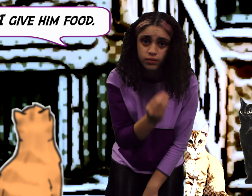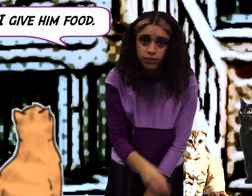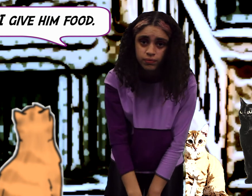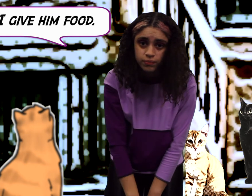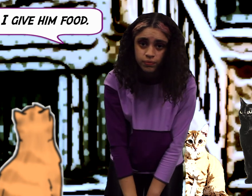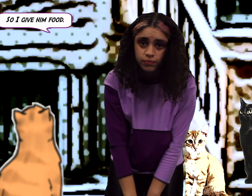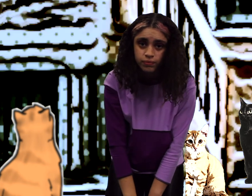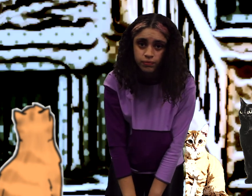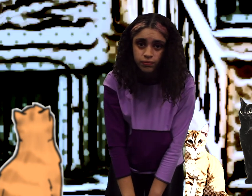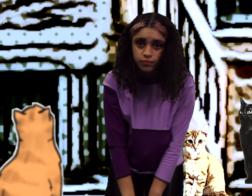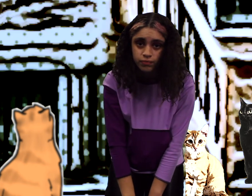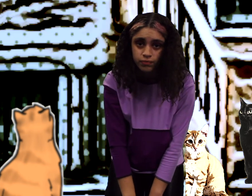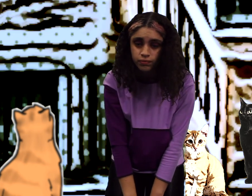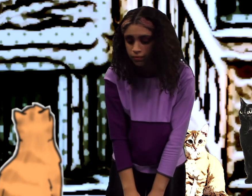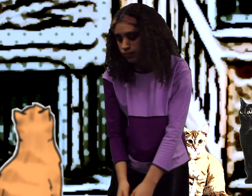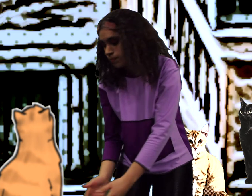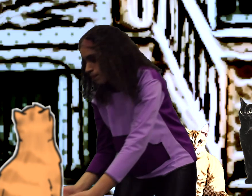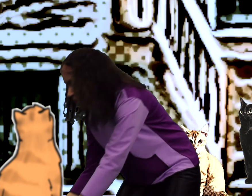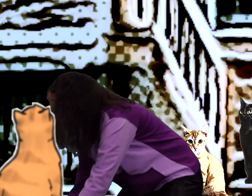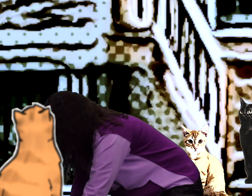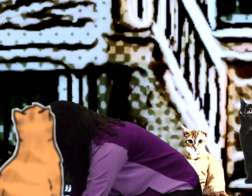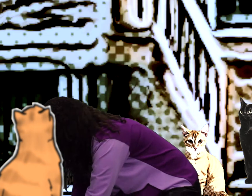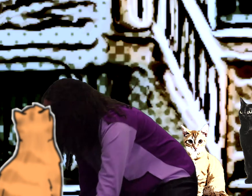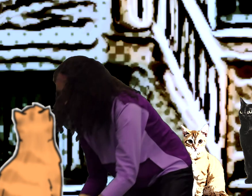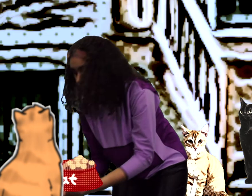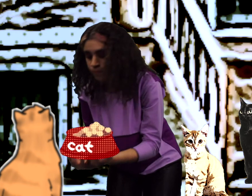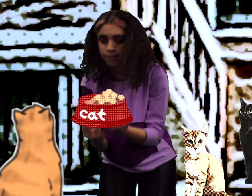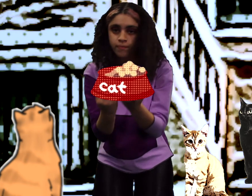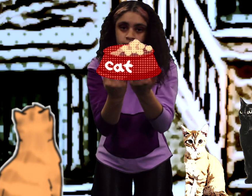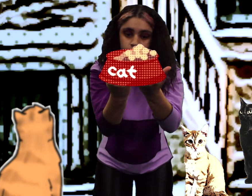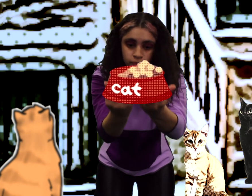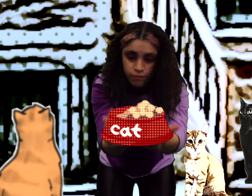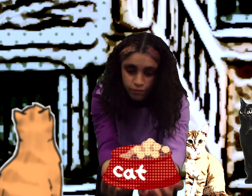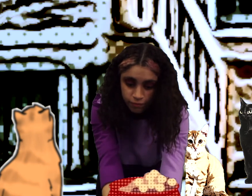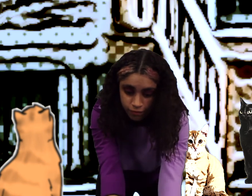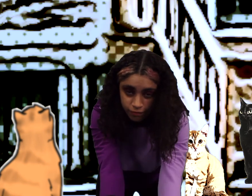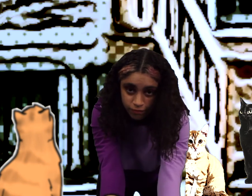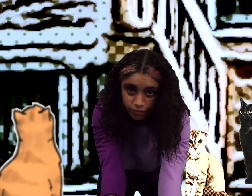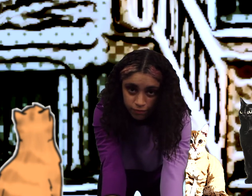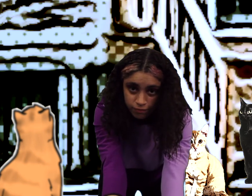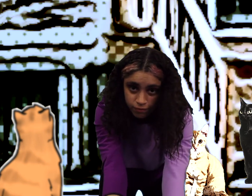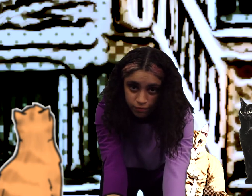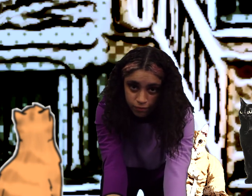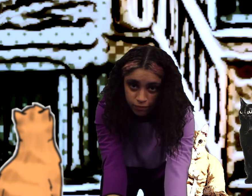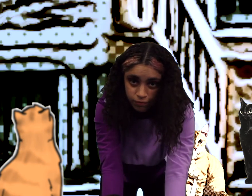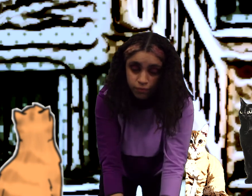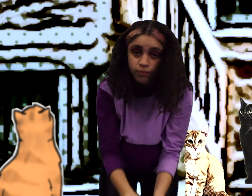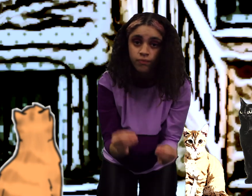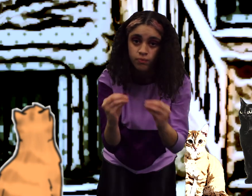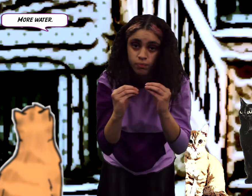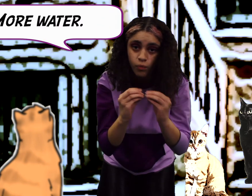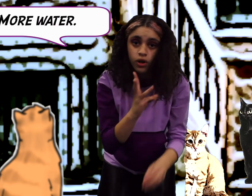more